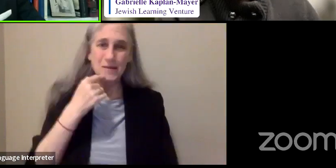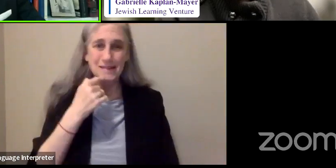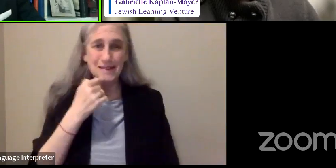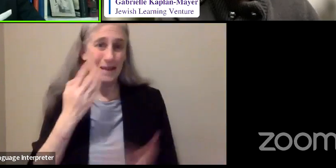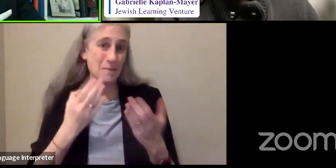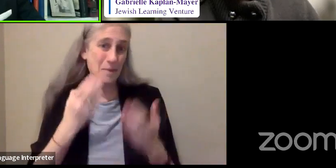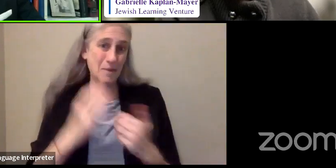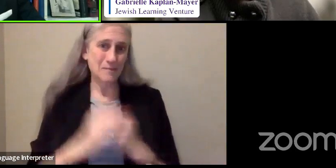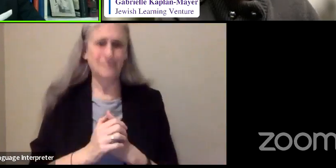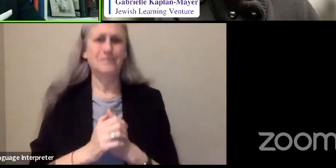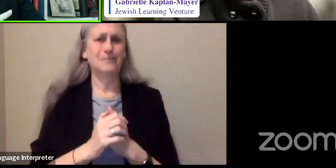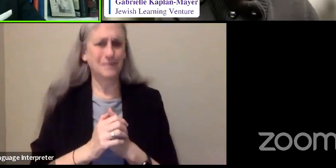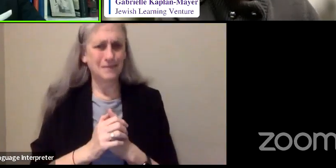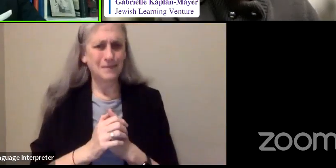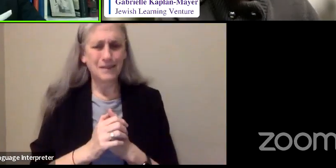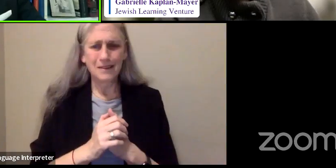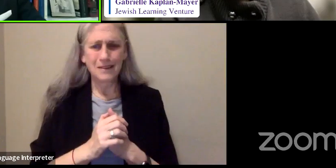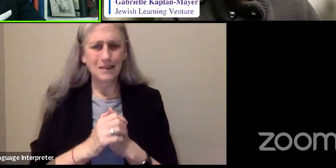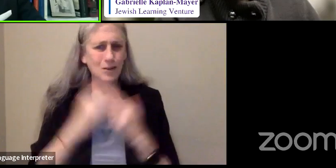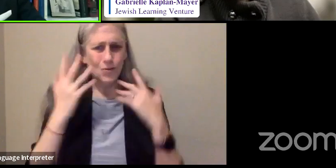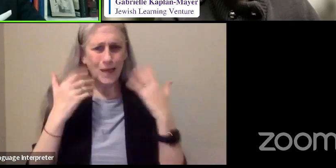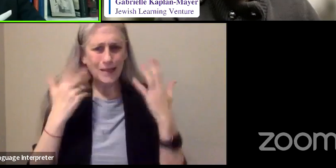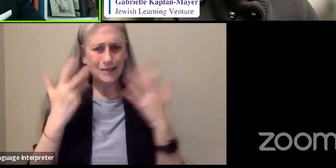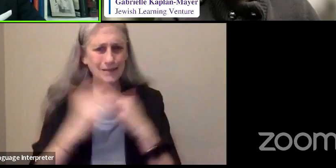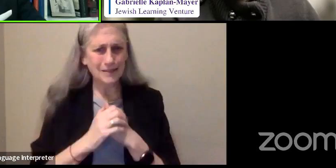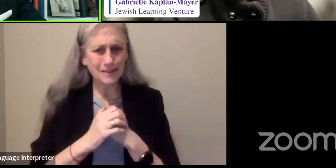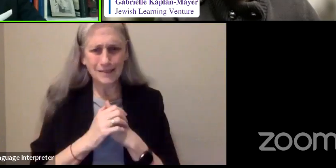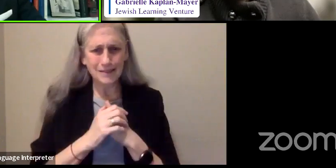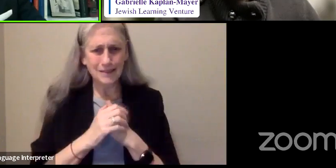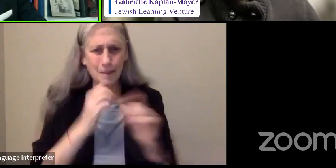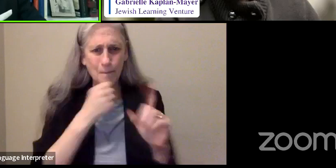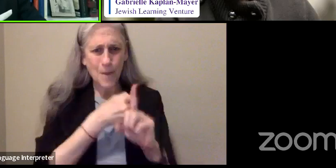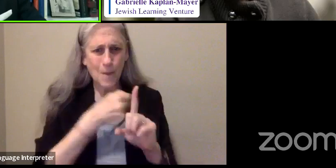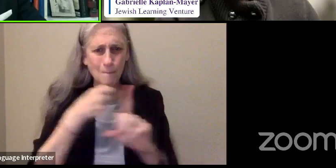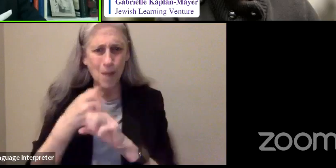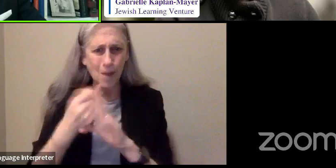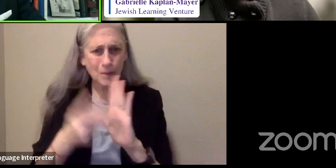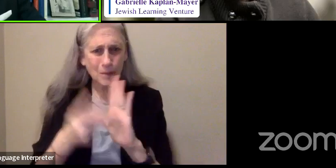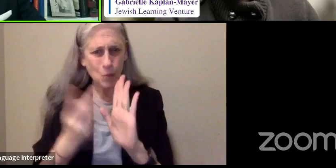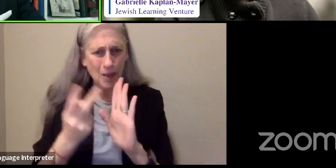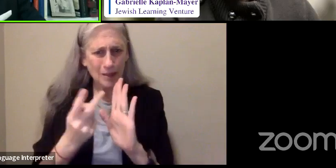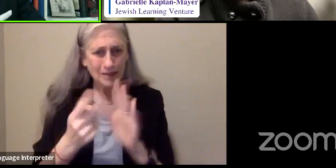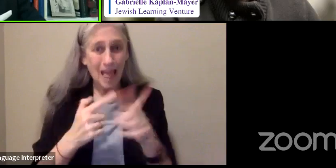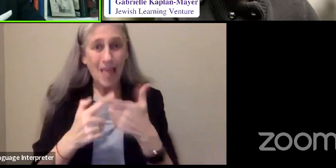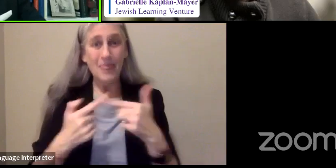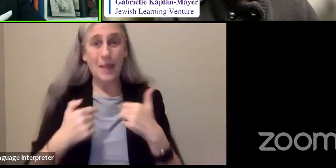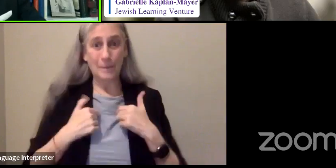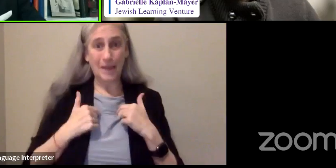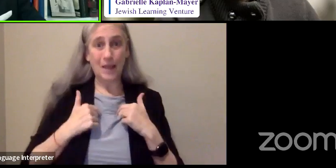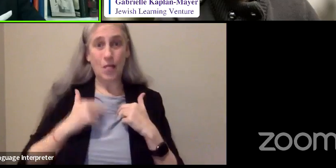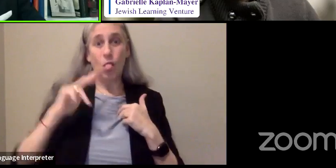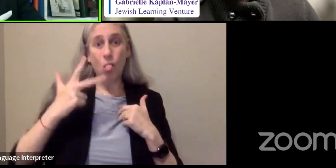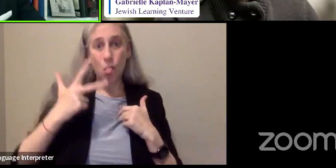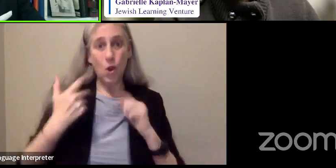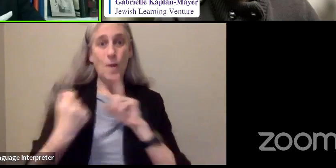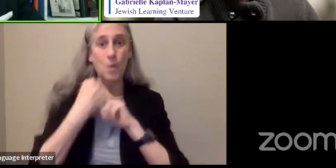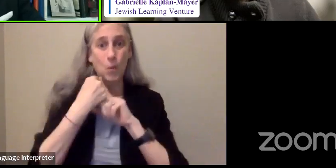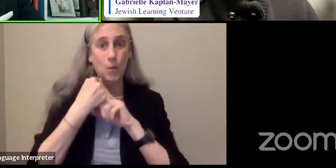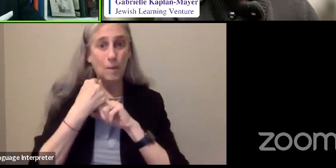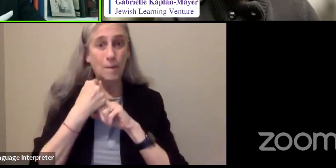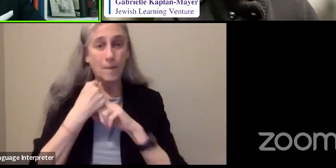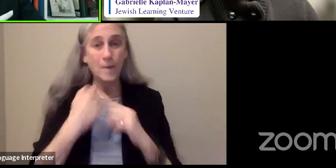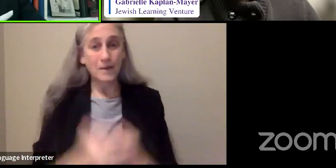what an obscene irony. And it was, but fortunately,